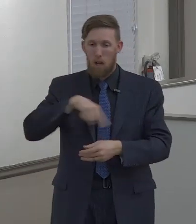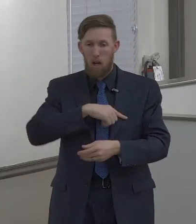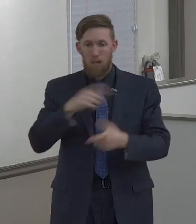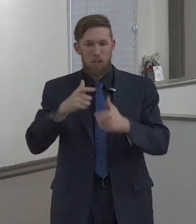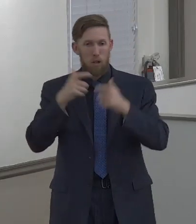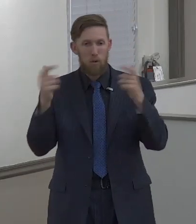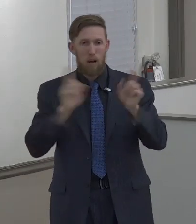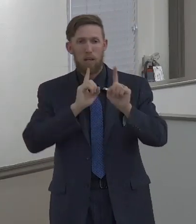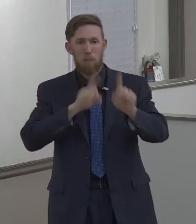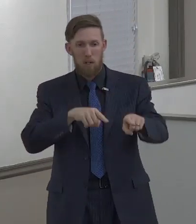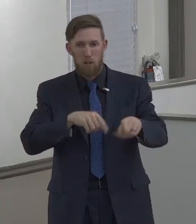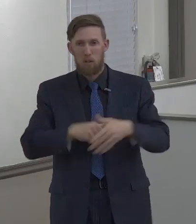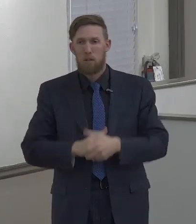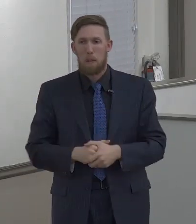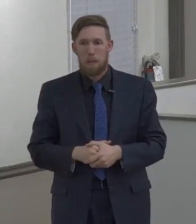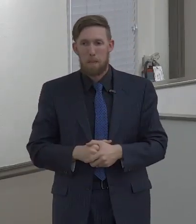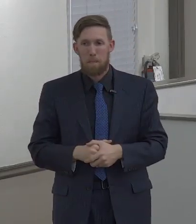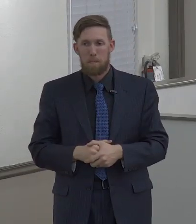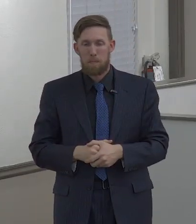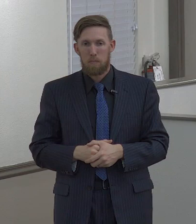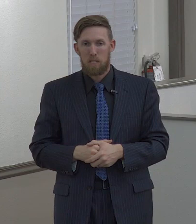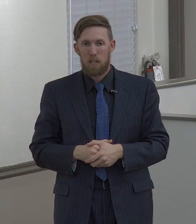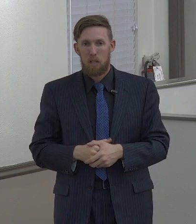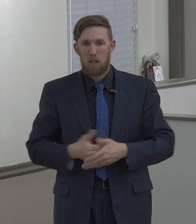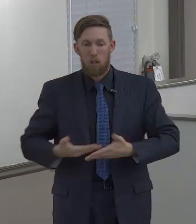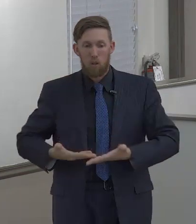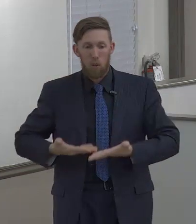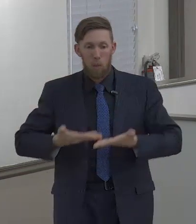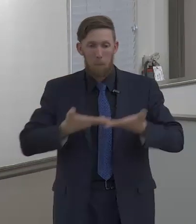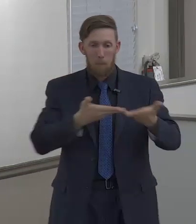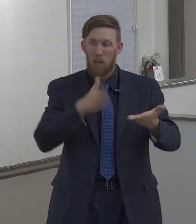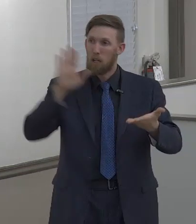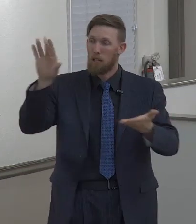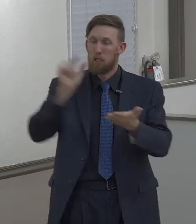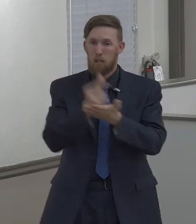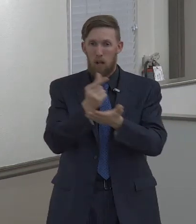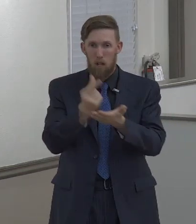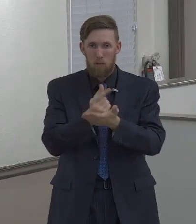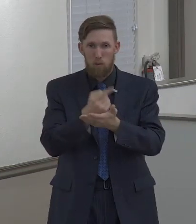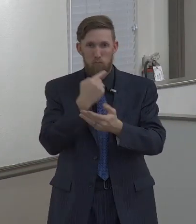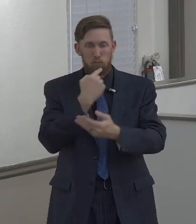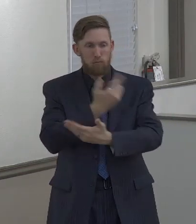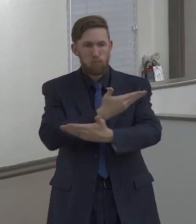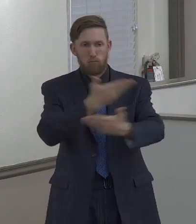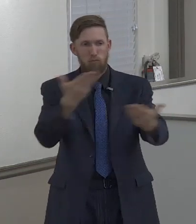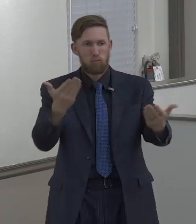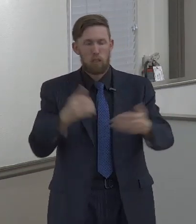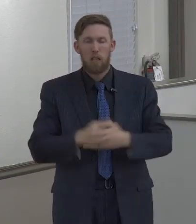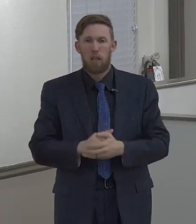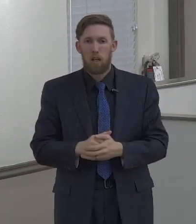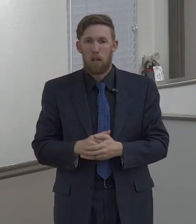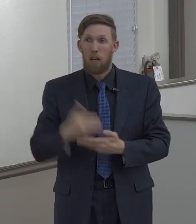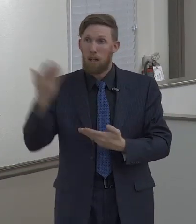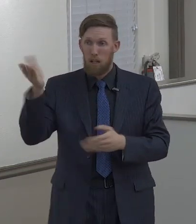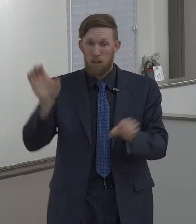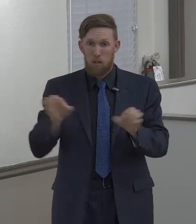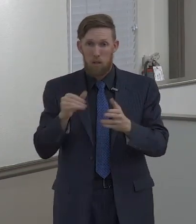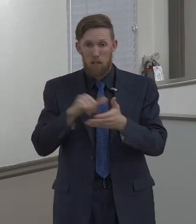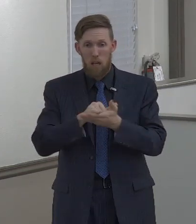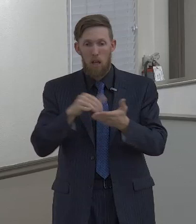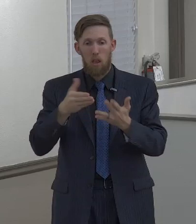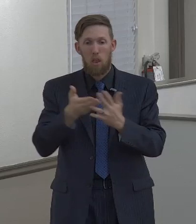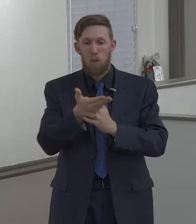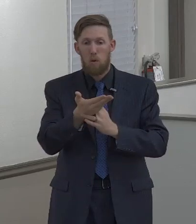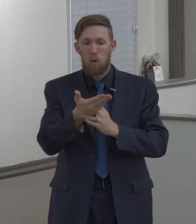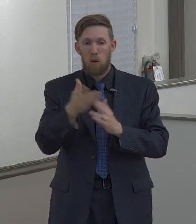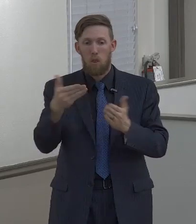Commission to. It is the church that is supposed to carry forth the gospel of Christ. And so, God is doing all that he is